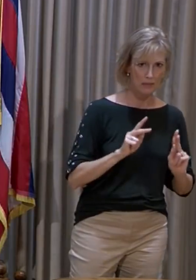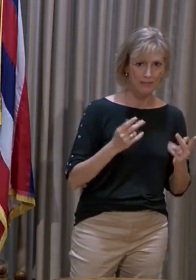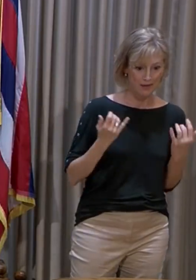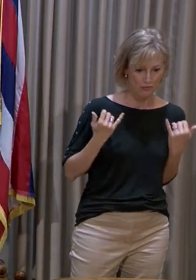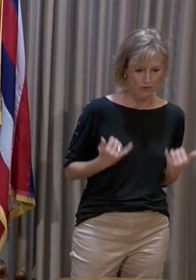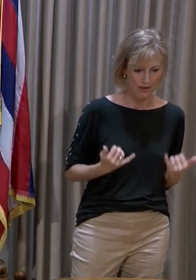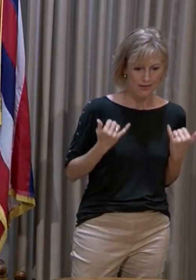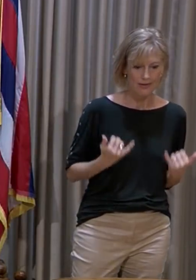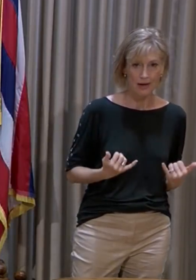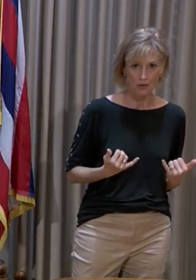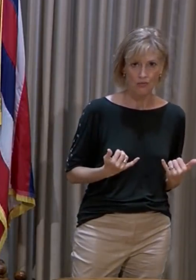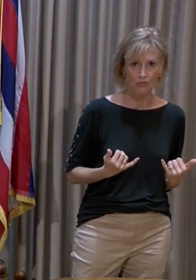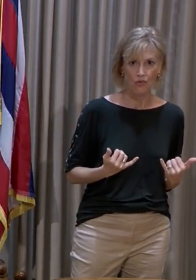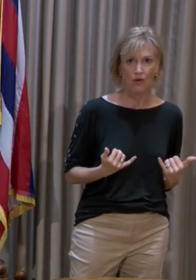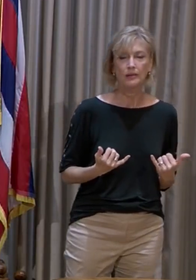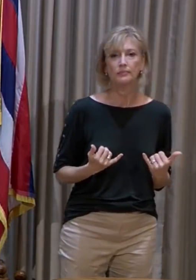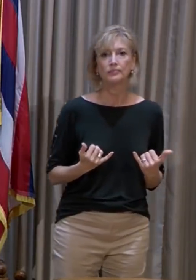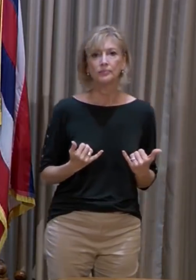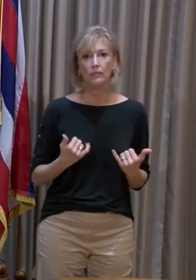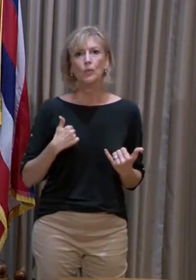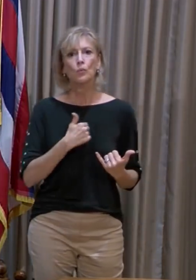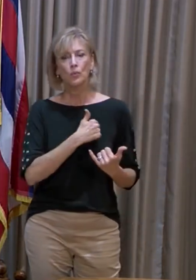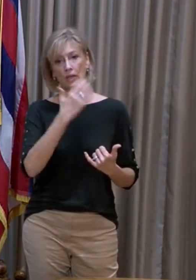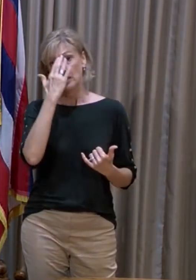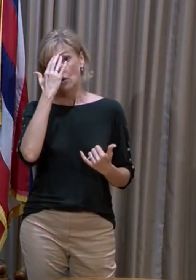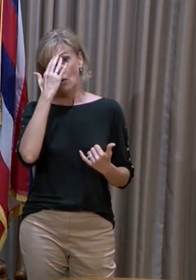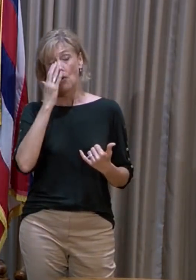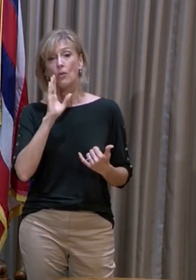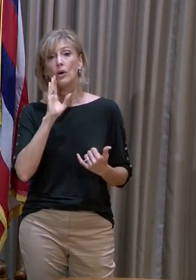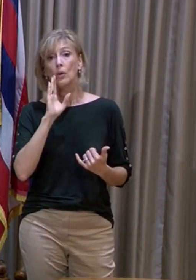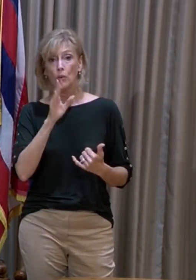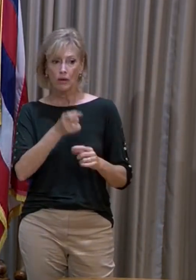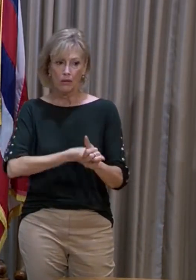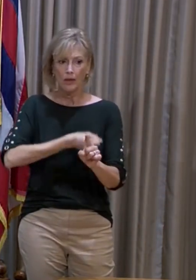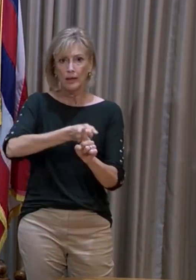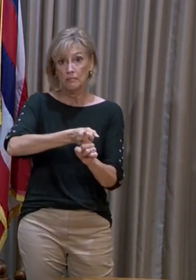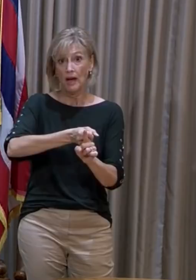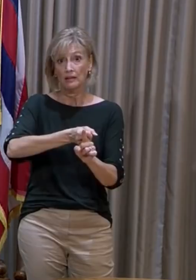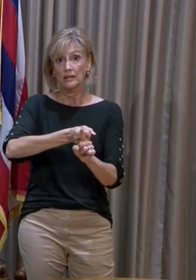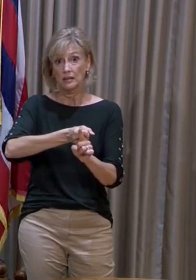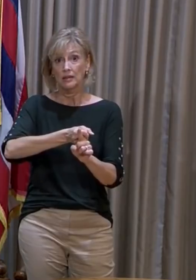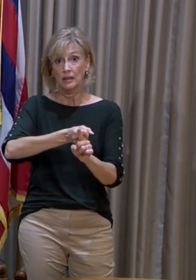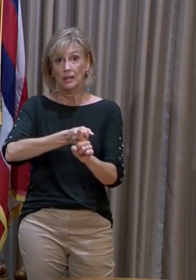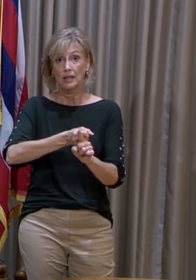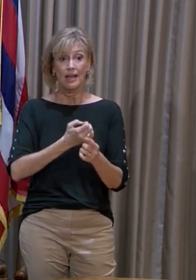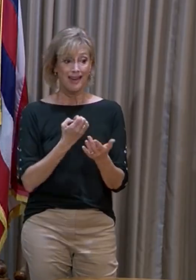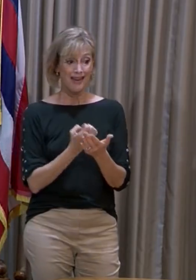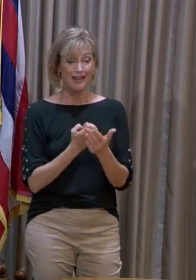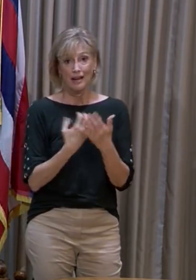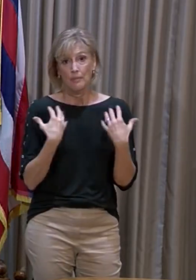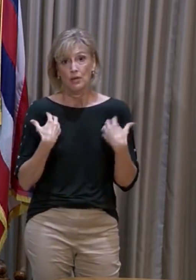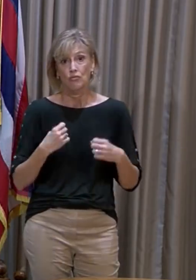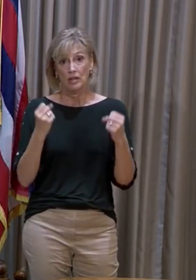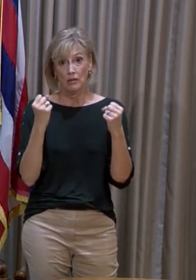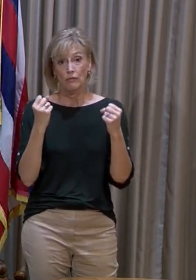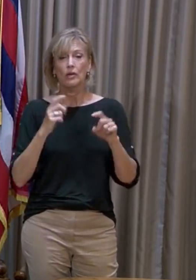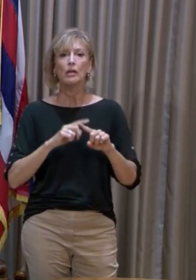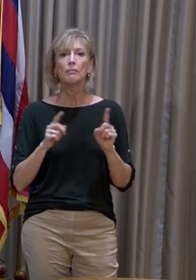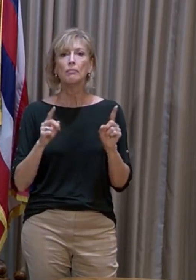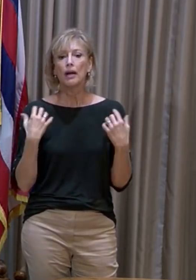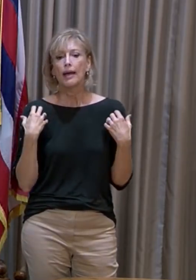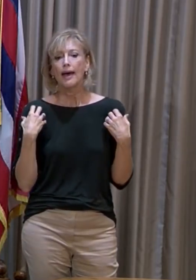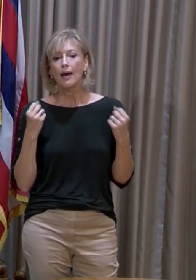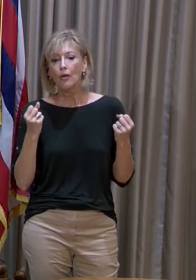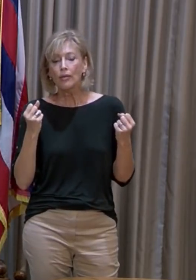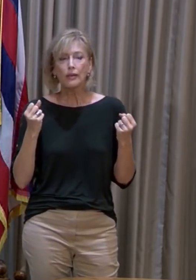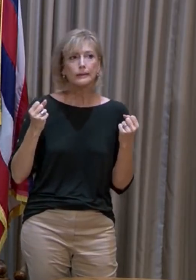this point in time. We know that that will have an impact on economic recovery, but the health